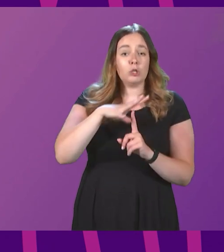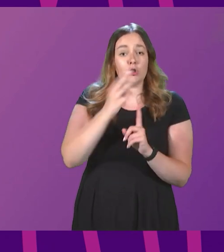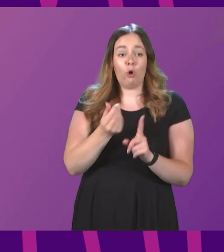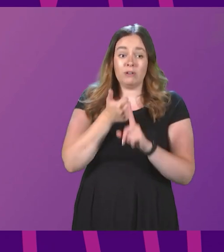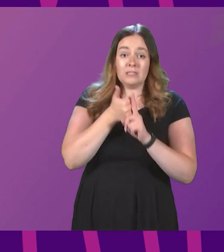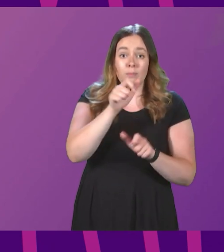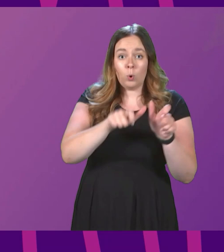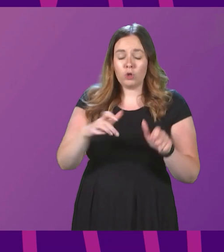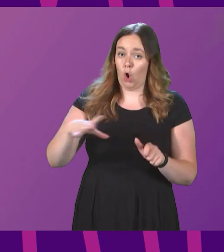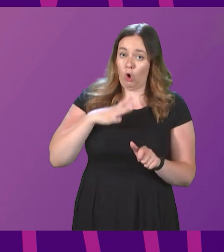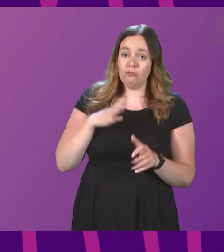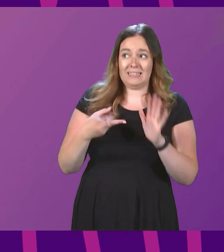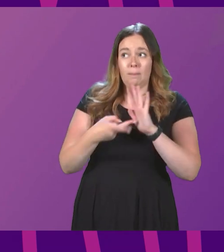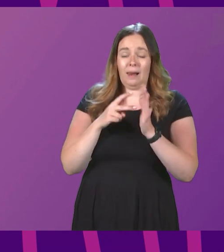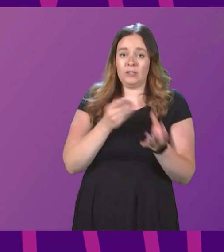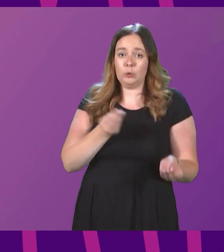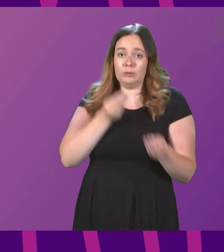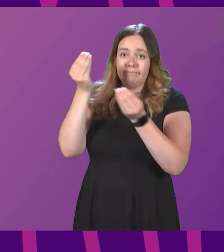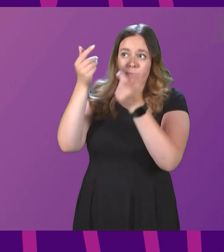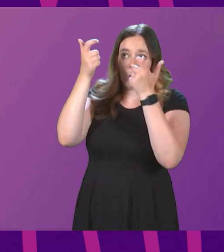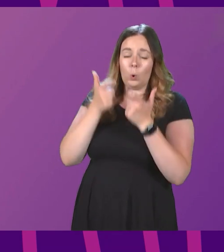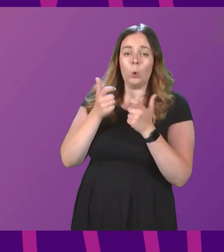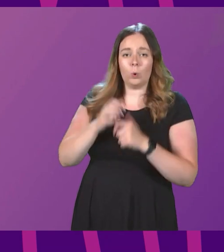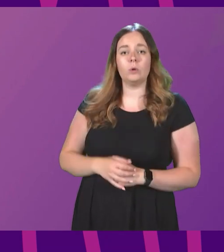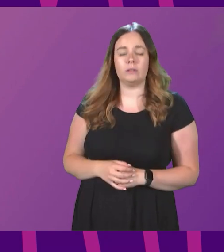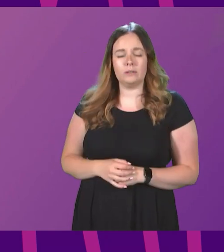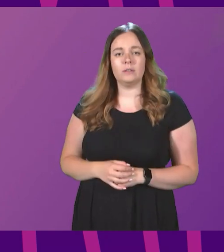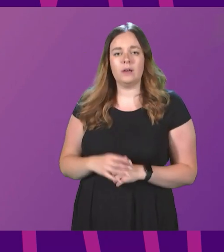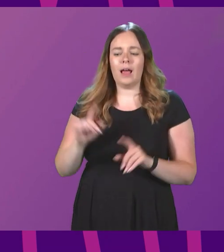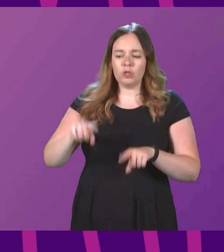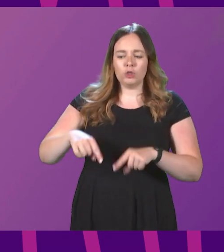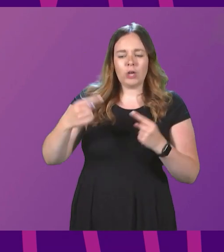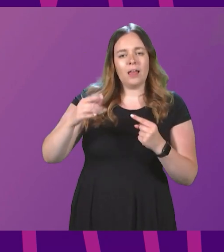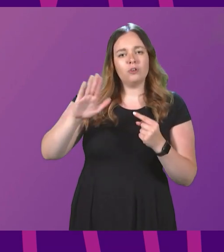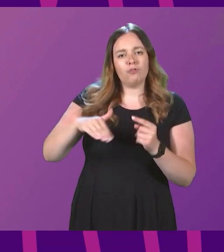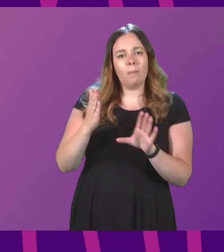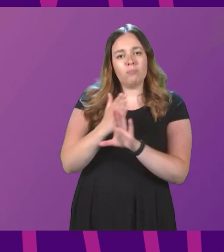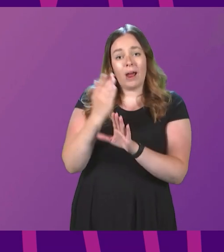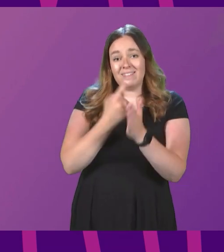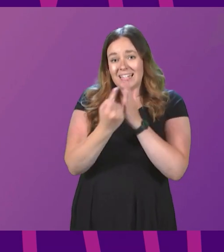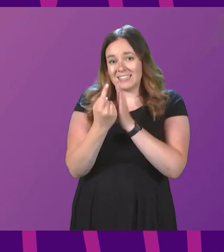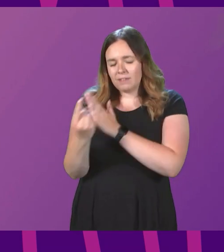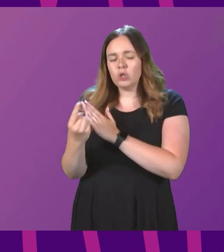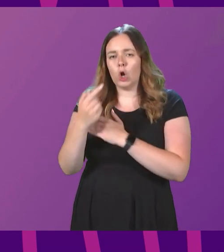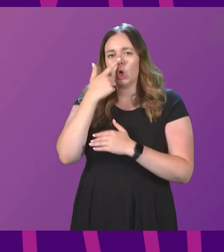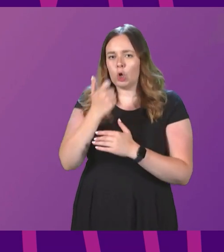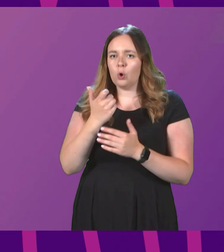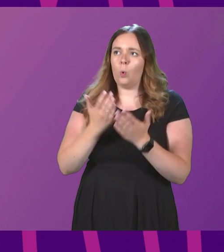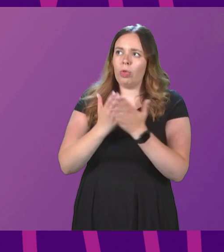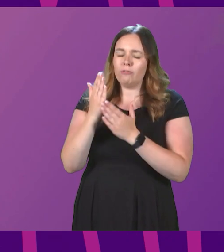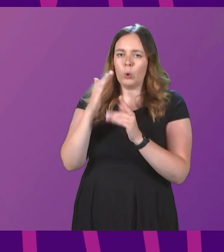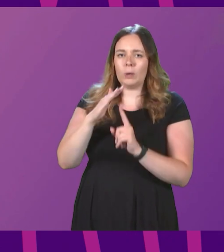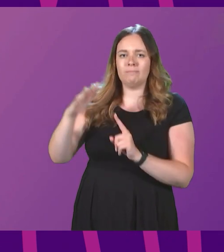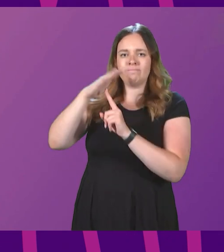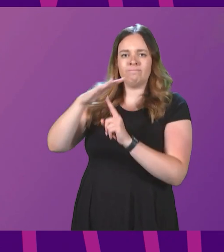supporters are already planning to do so. A challenge by private individuals could also go through successive courts